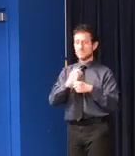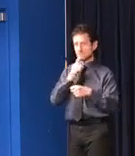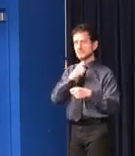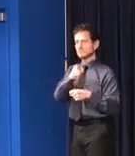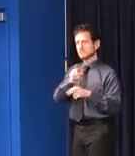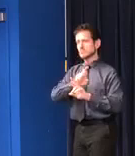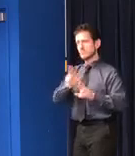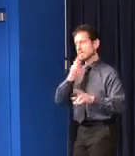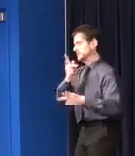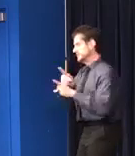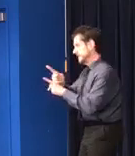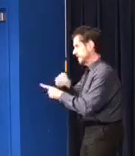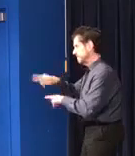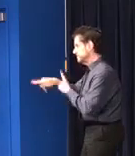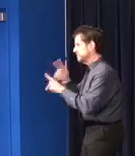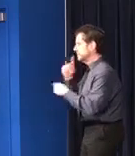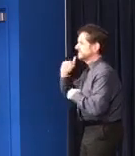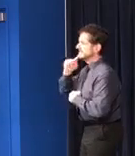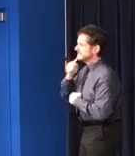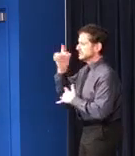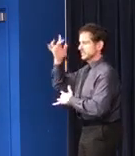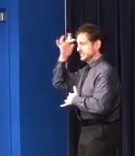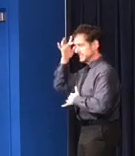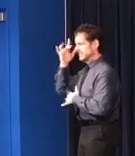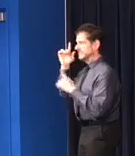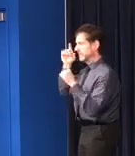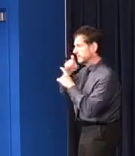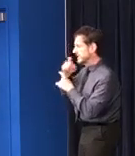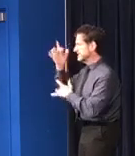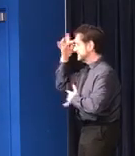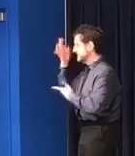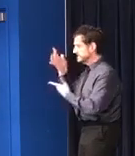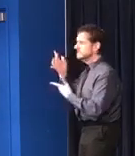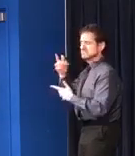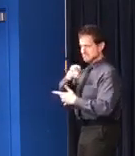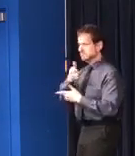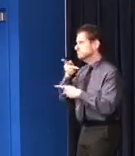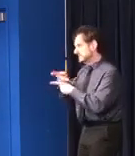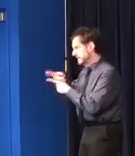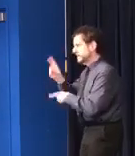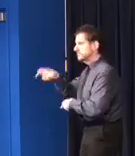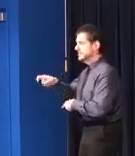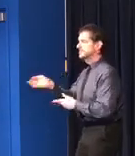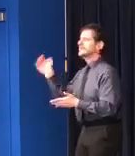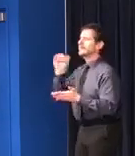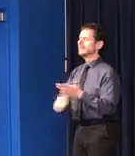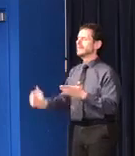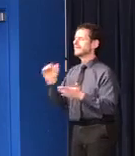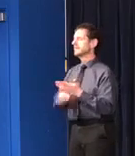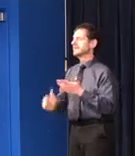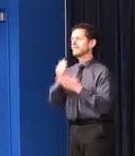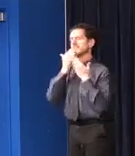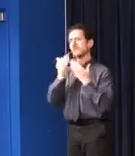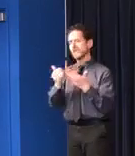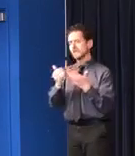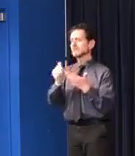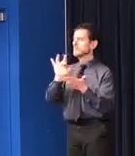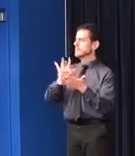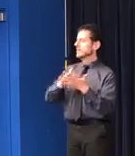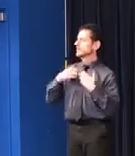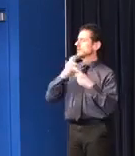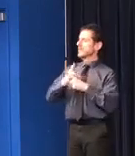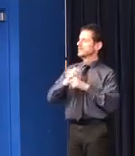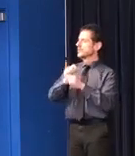severe illness and the attending complications. Again and again and again, I want to thank our medical and our healthcare workers who are